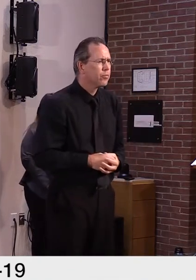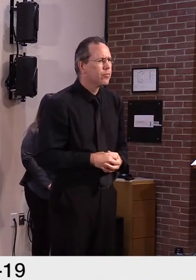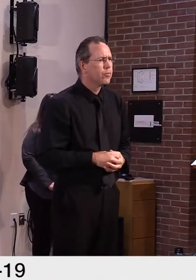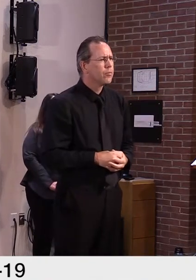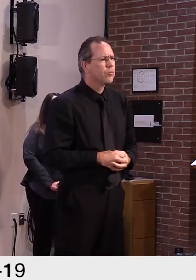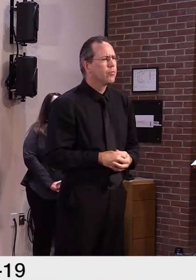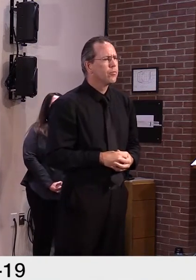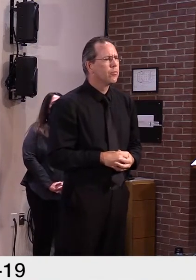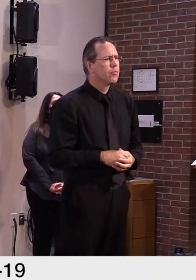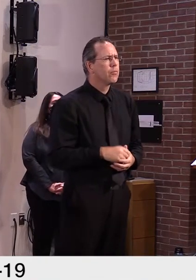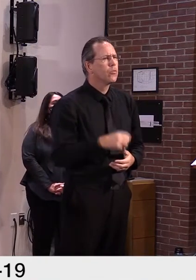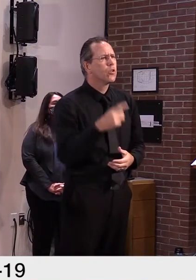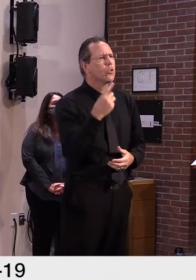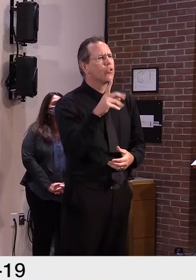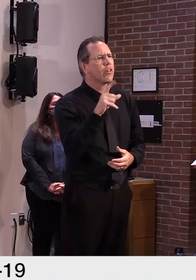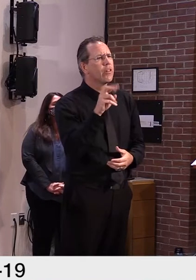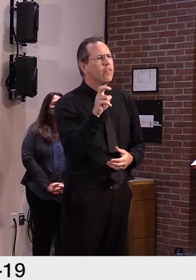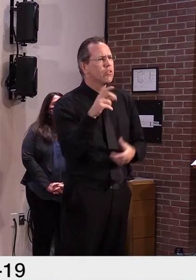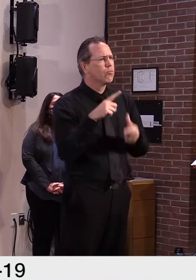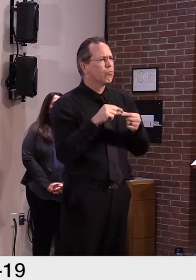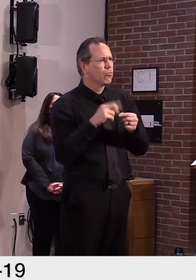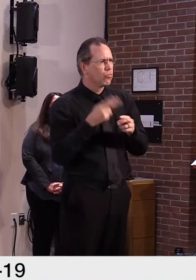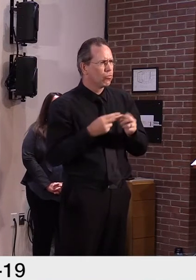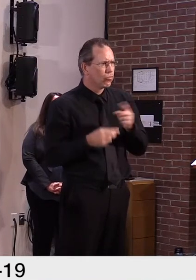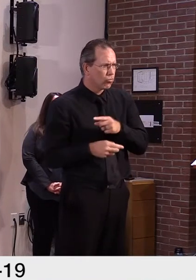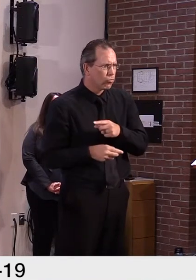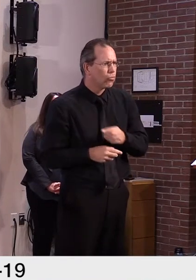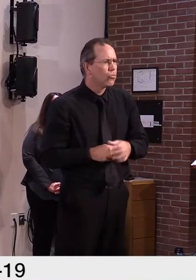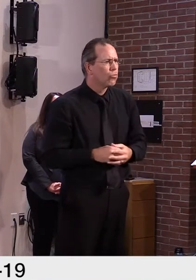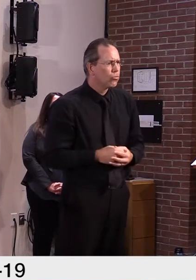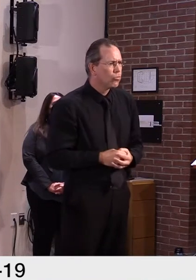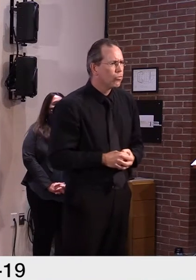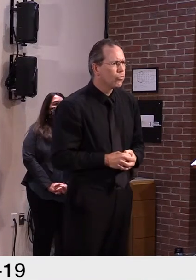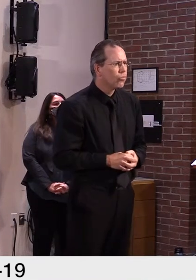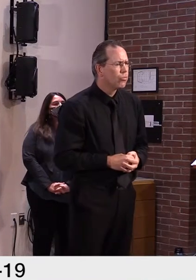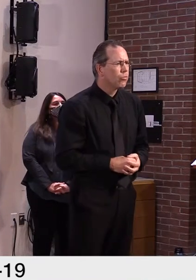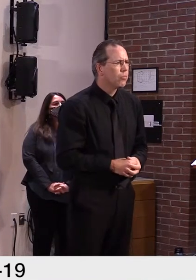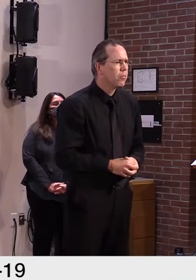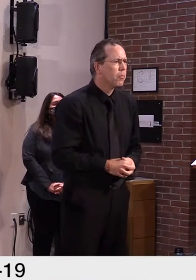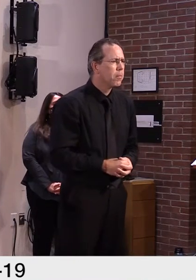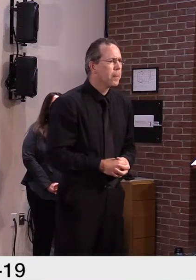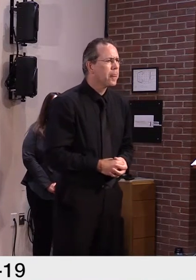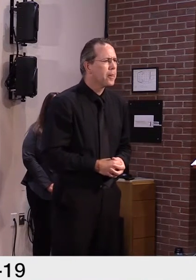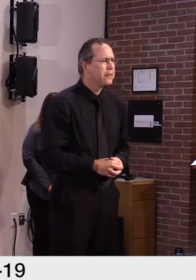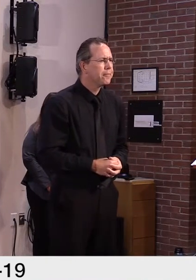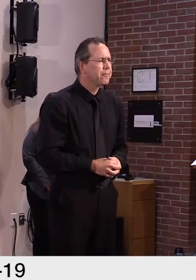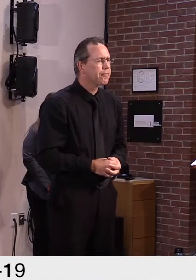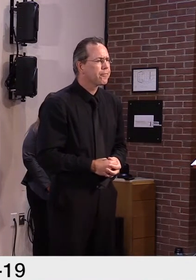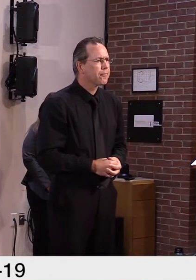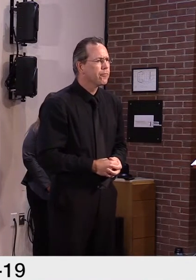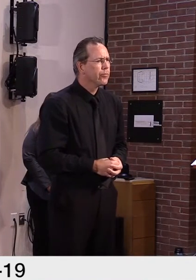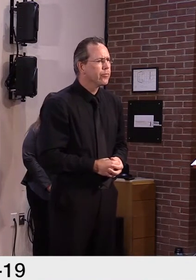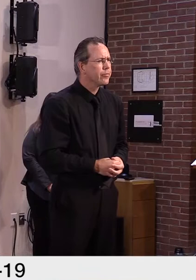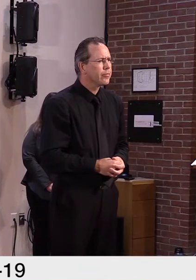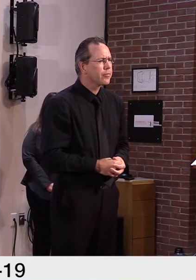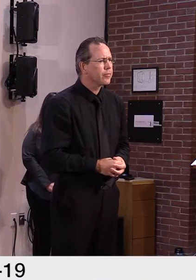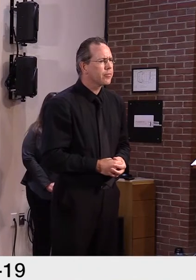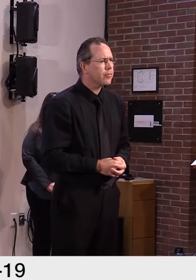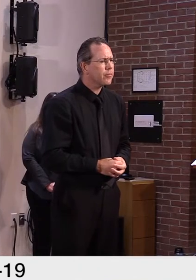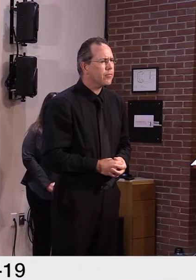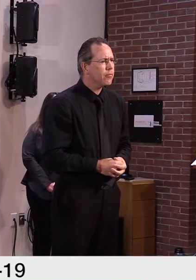now. You know, the twindemic we're hearing about. Last month, Massachusetts announced they're requiring all students to be vaccinated